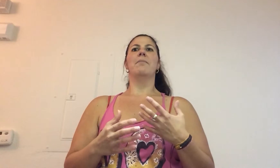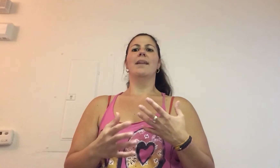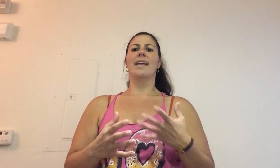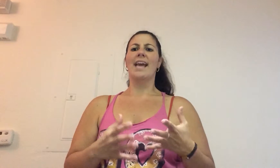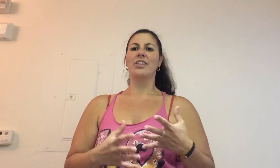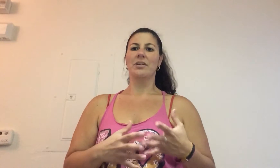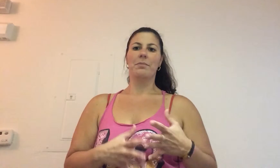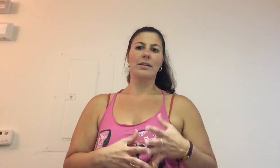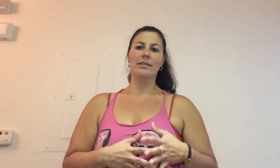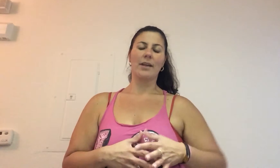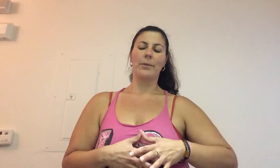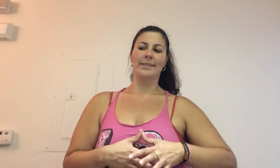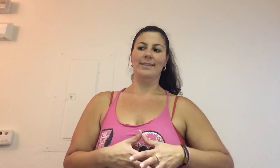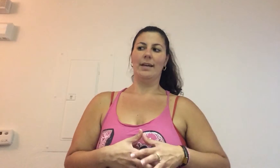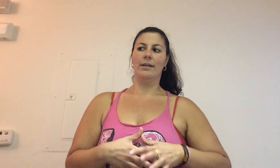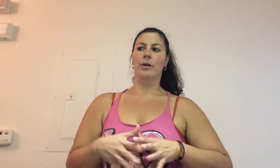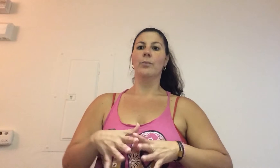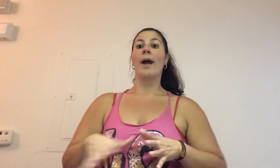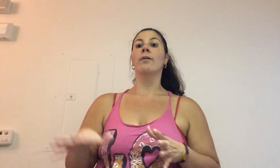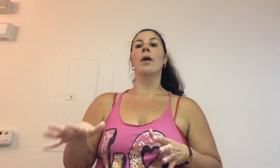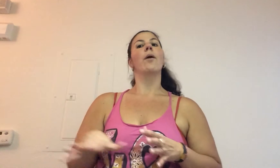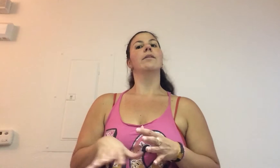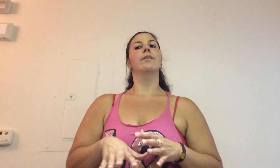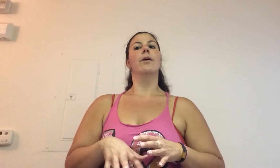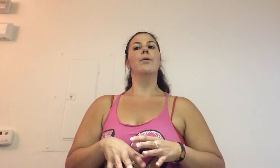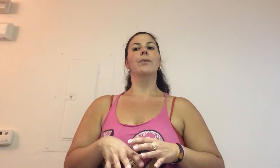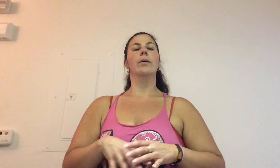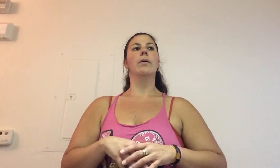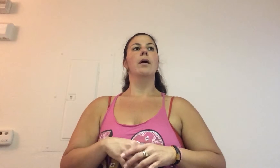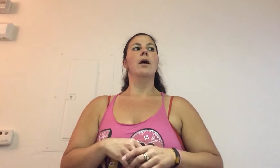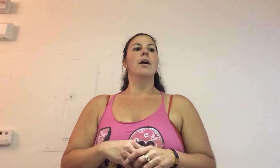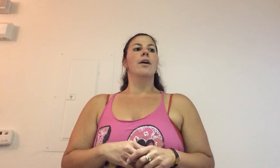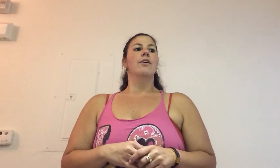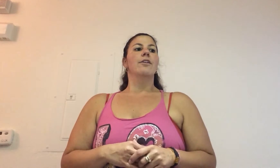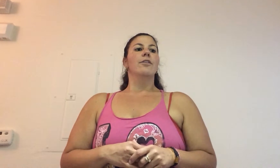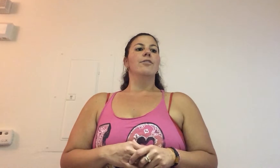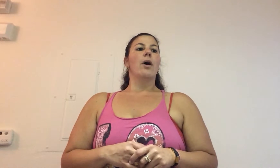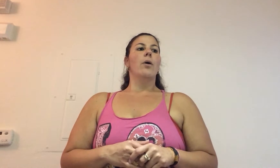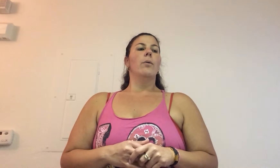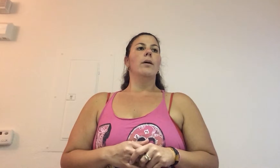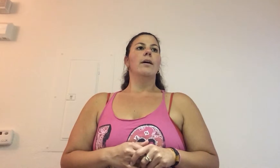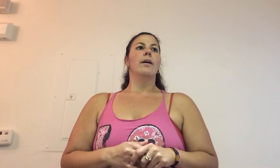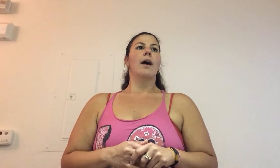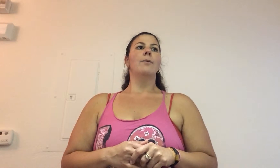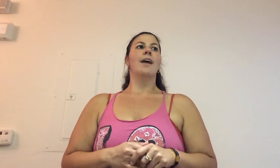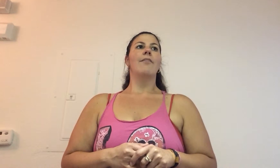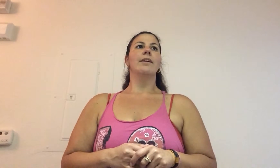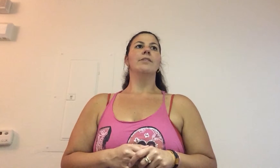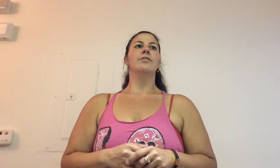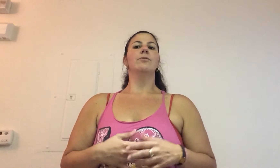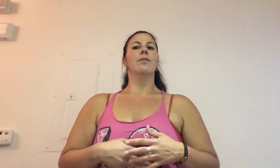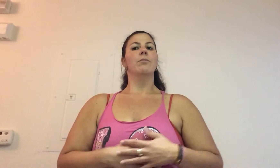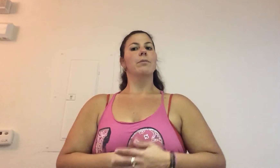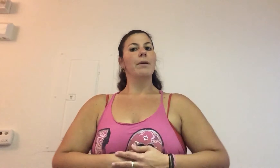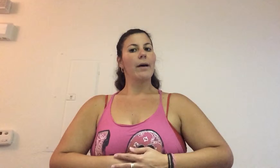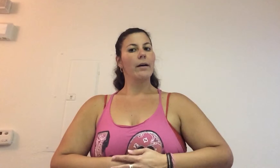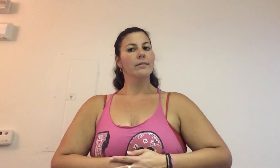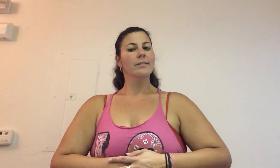medication and pills, that wasn't a route I wanted to go through. So, I was having issues with, with my bowels,